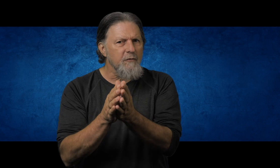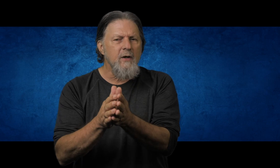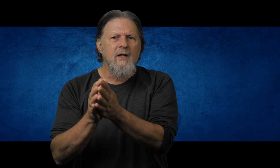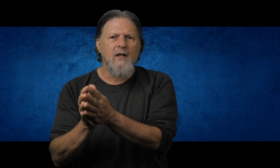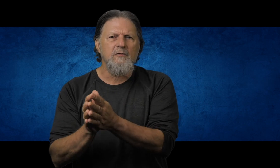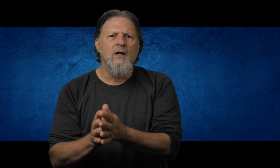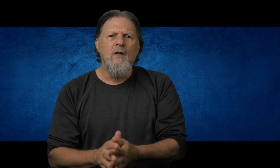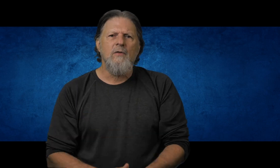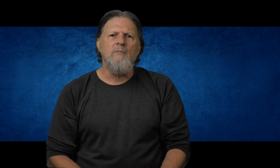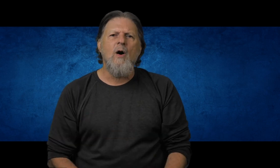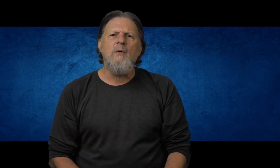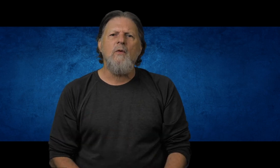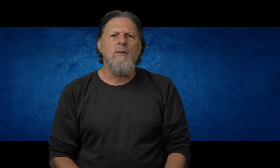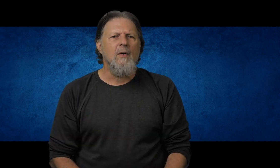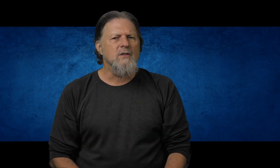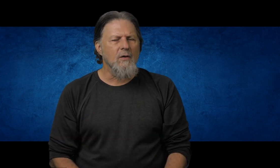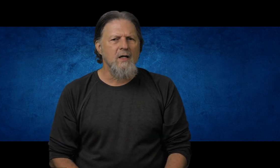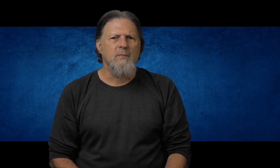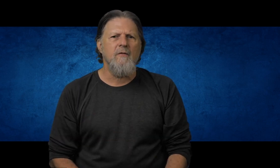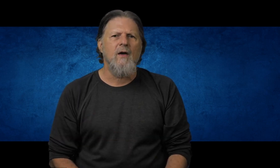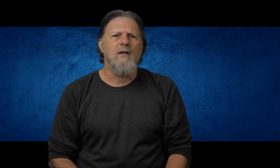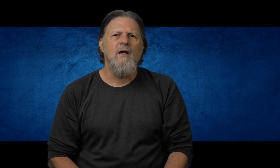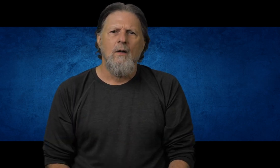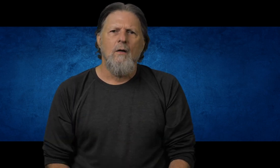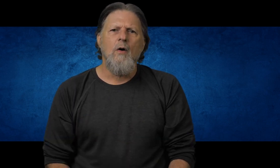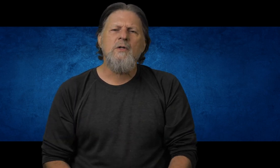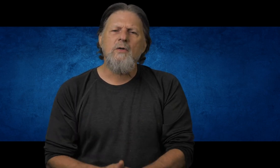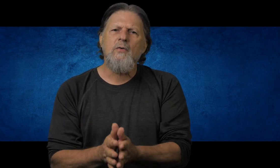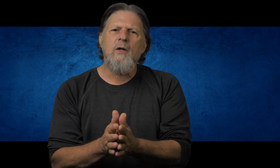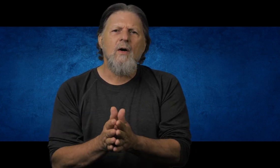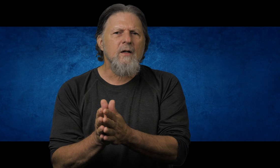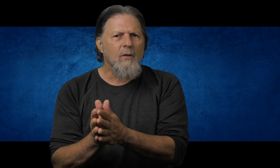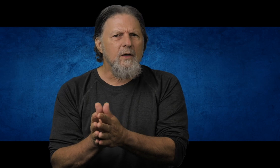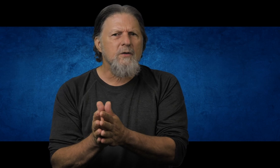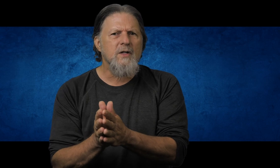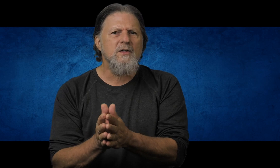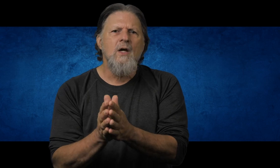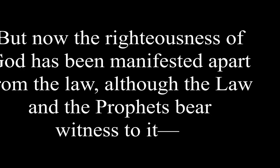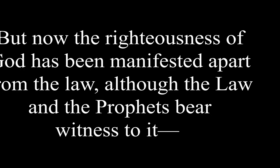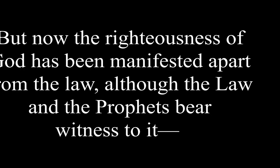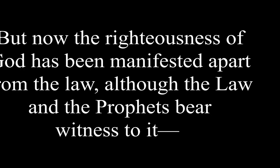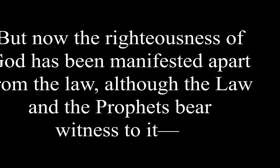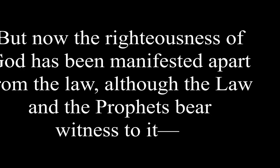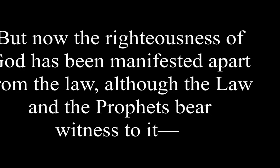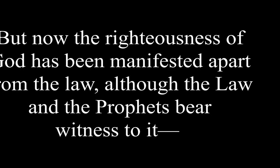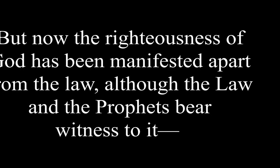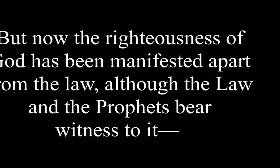free gift the moment we embrace Christ by faith. Romans 3.21 and 22 says, but now the righteousness